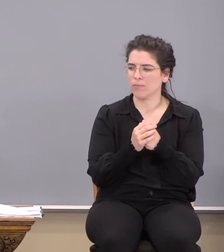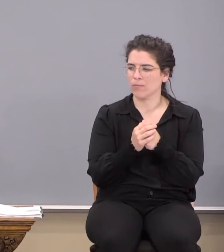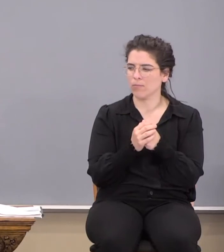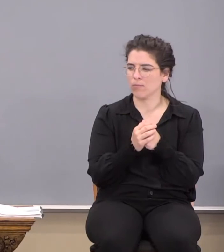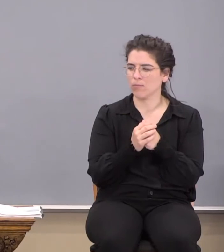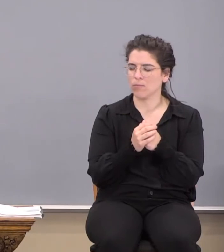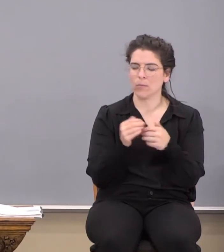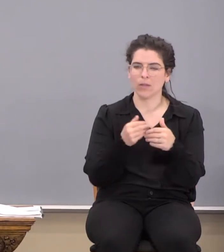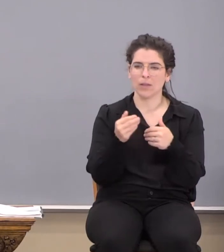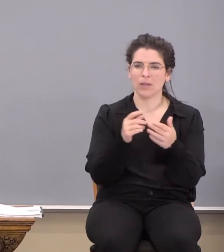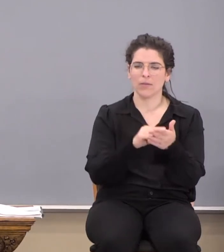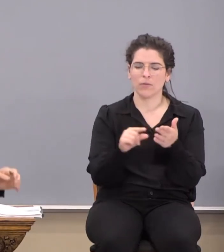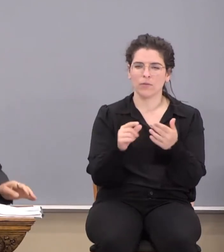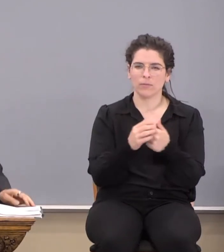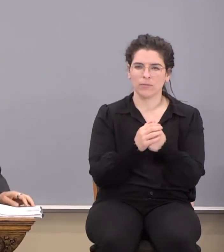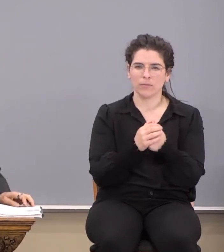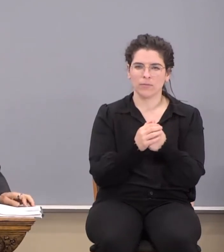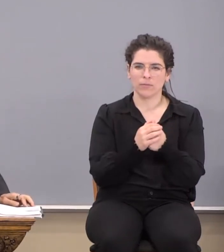Look at the next one.